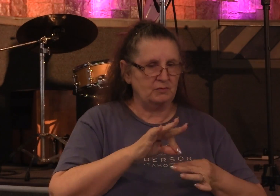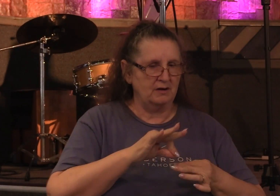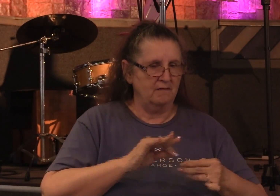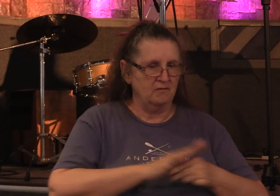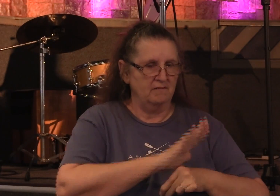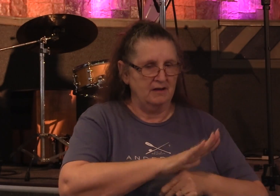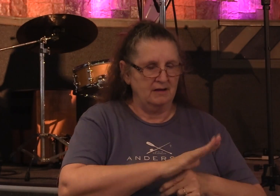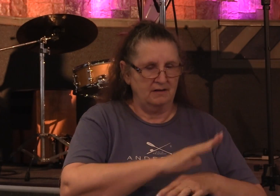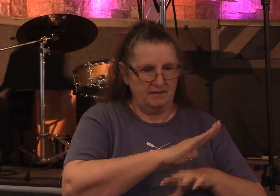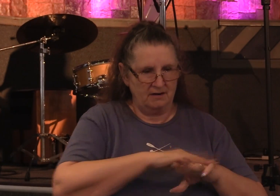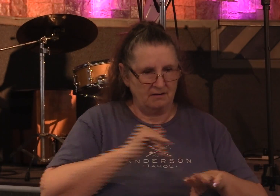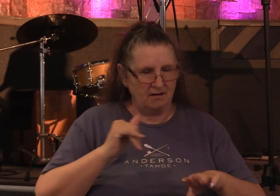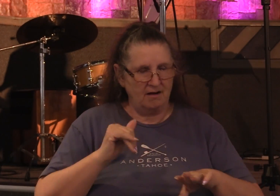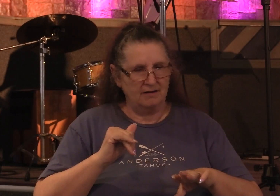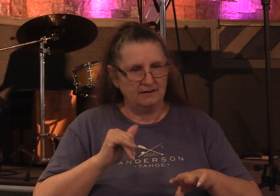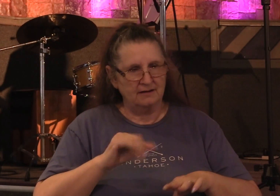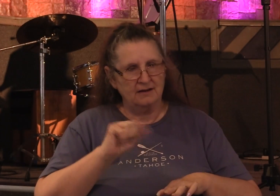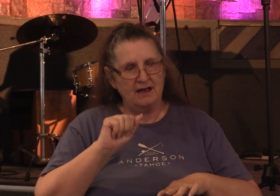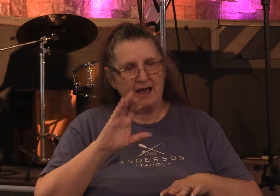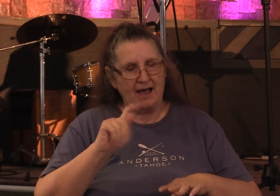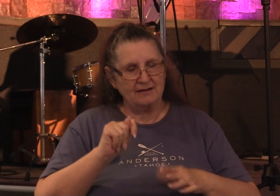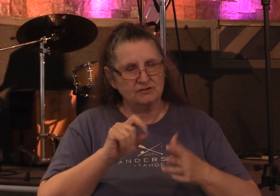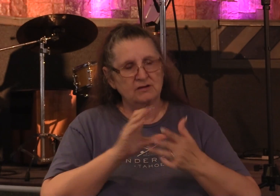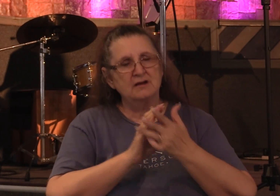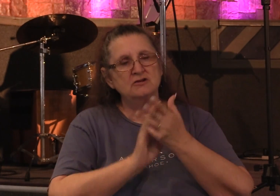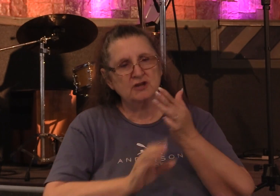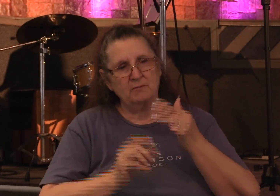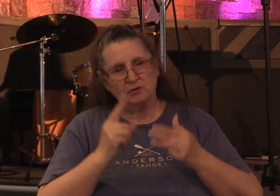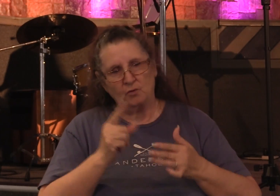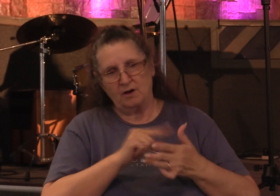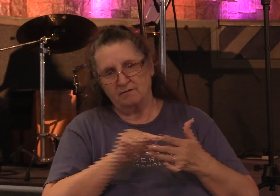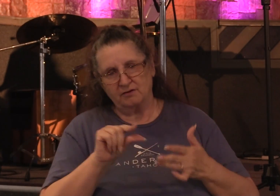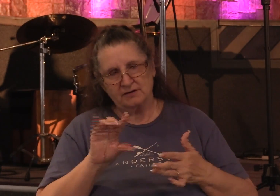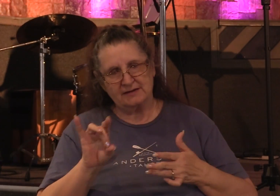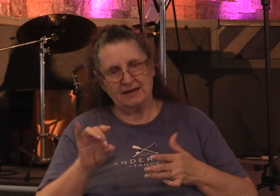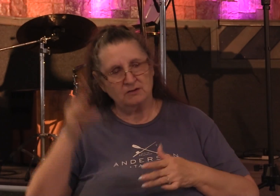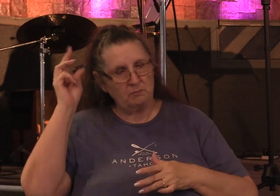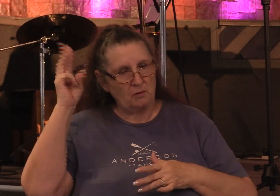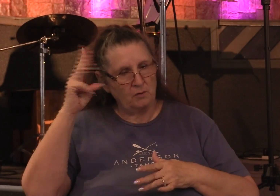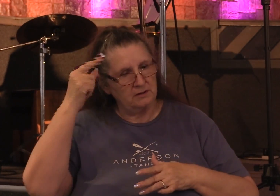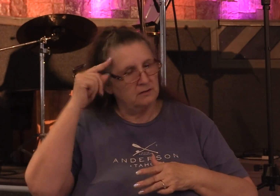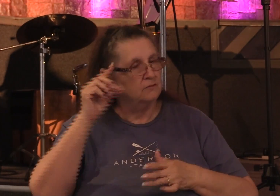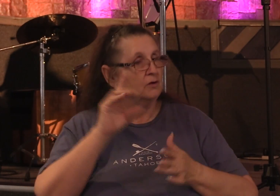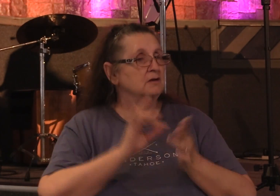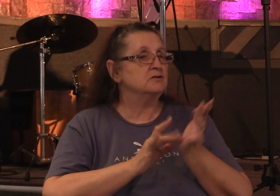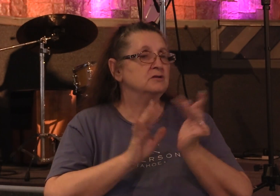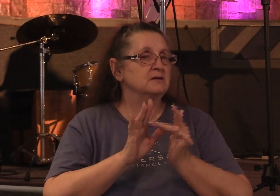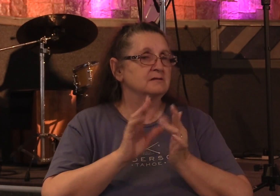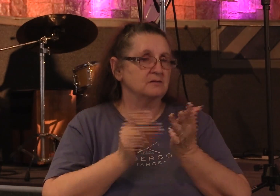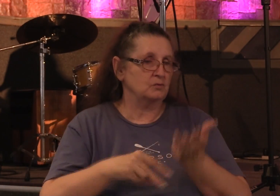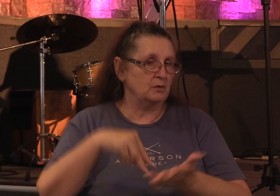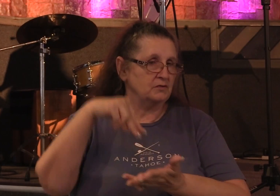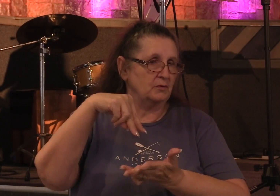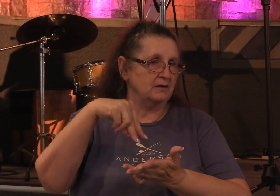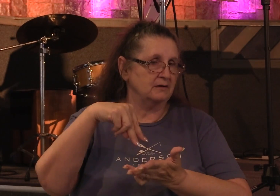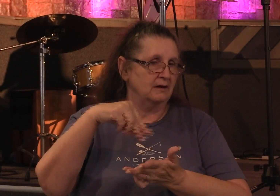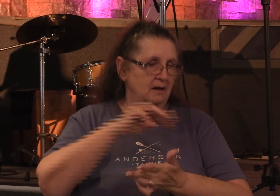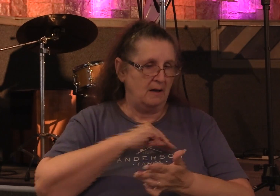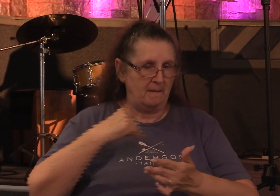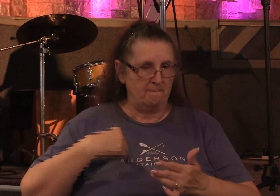We saw in Acts chapter 1, verse 8 to be witnesses to Jesus. The members of the church were full